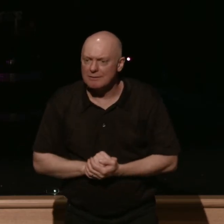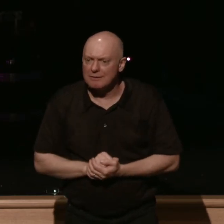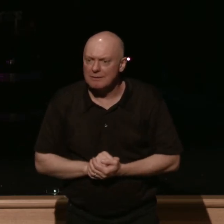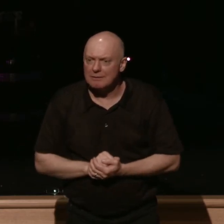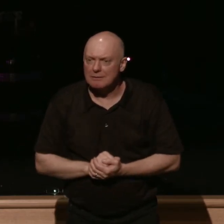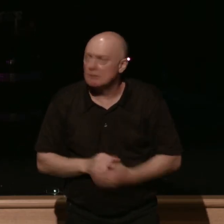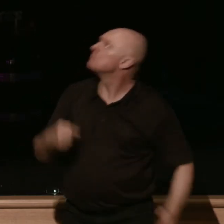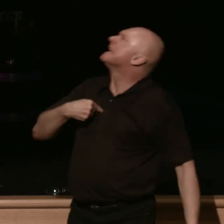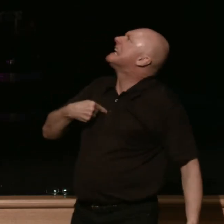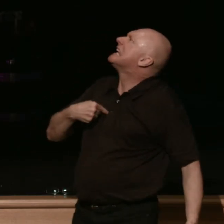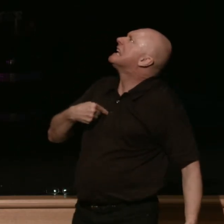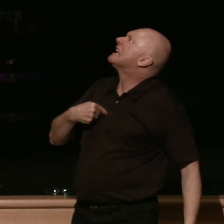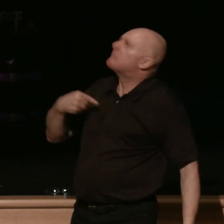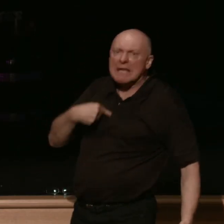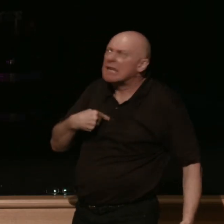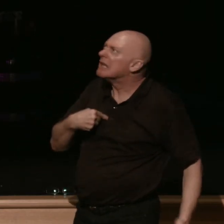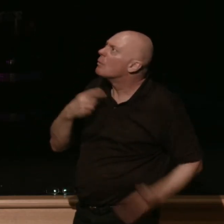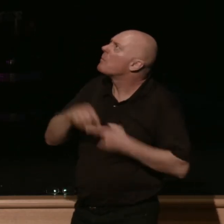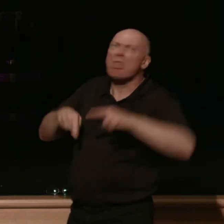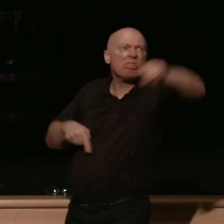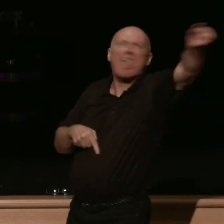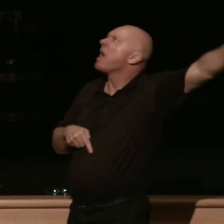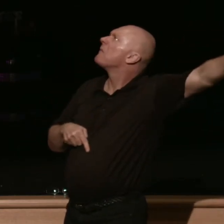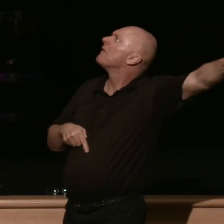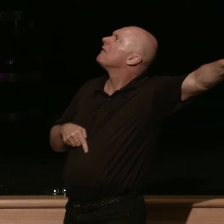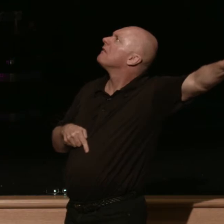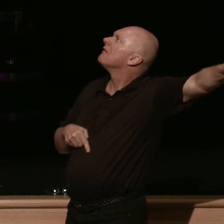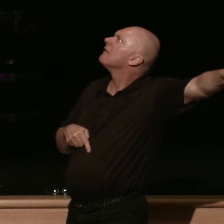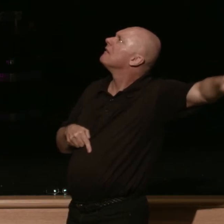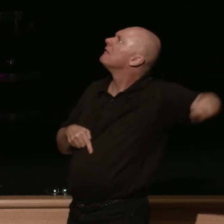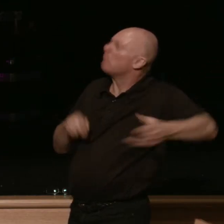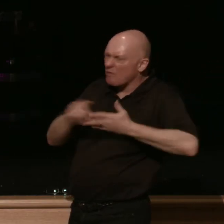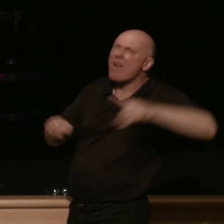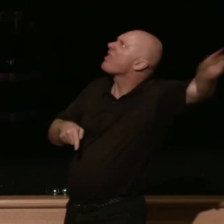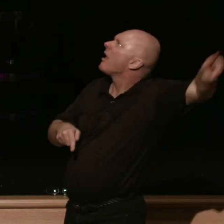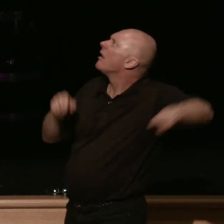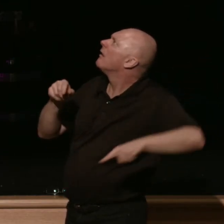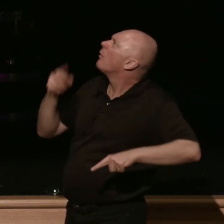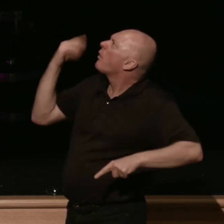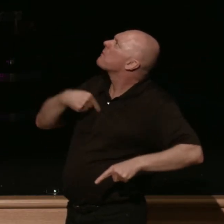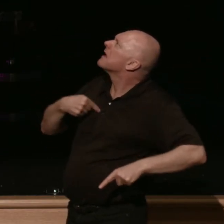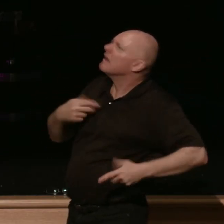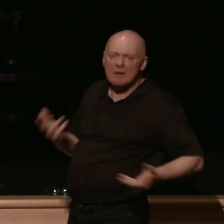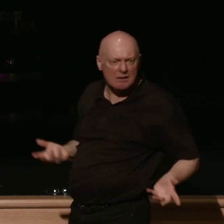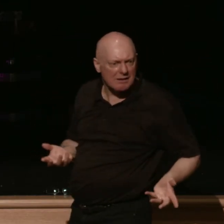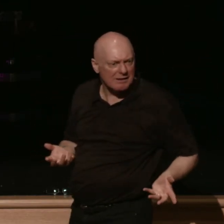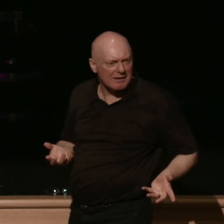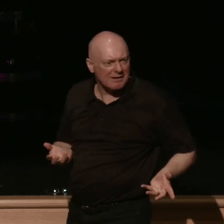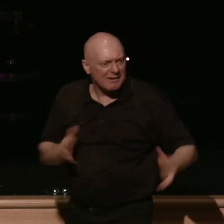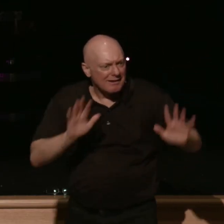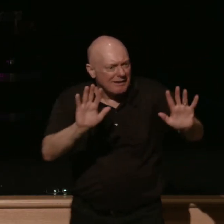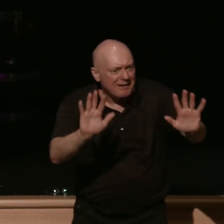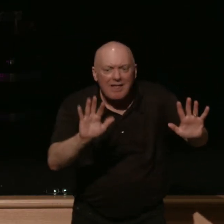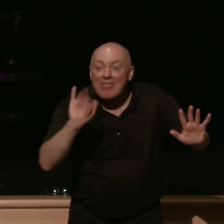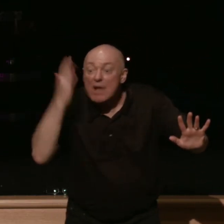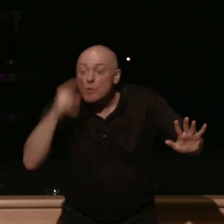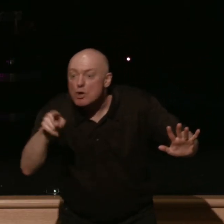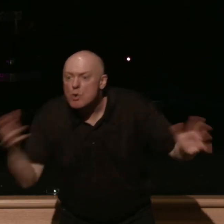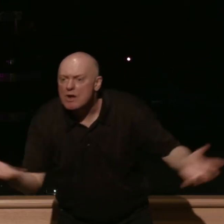what about those guys what about those guys loved ones this is why you're here tonight not to hear a